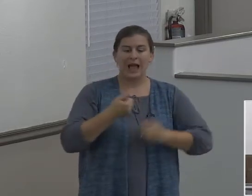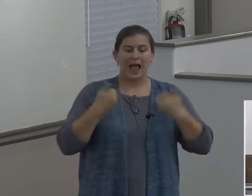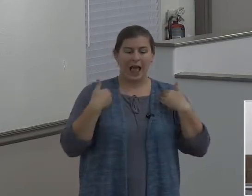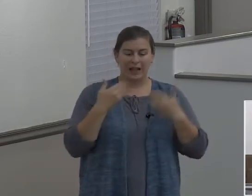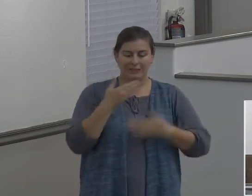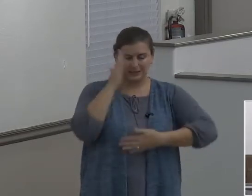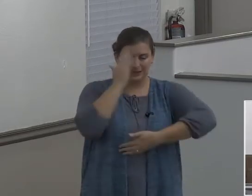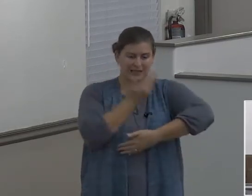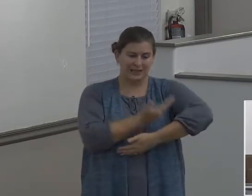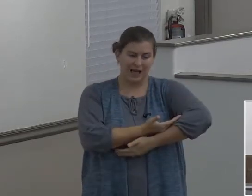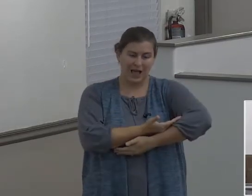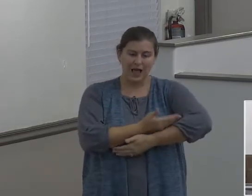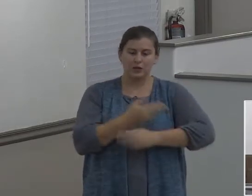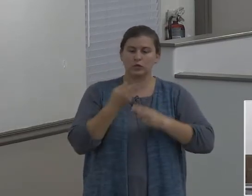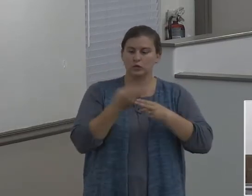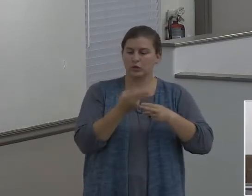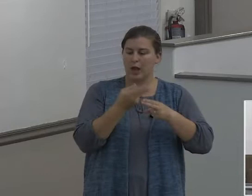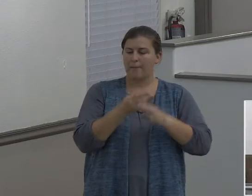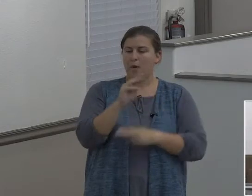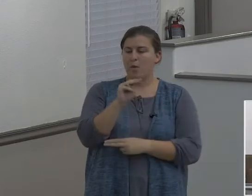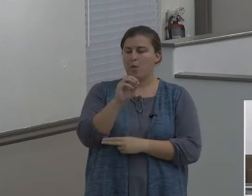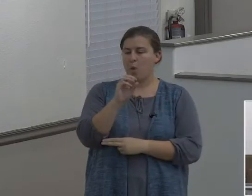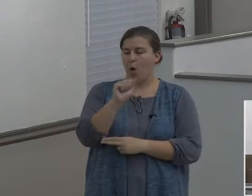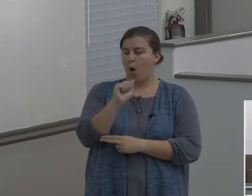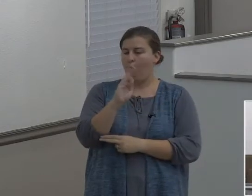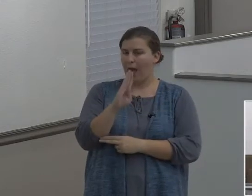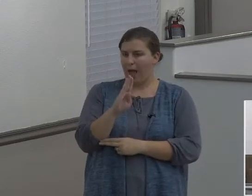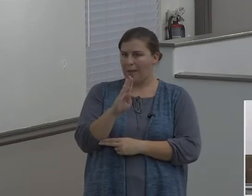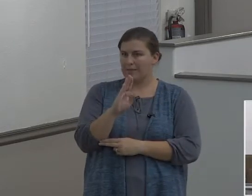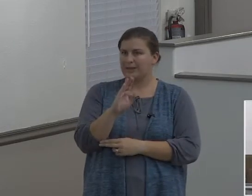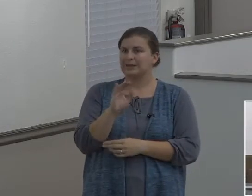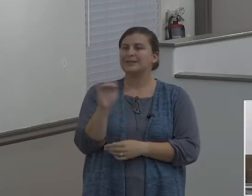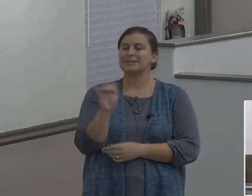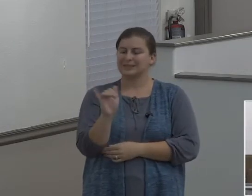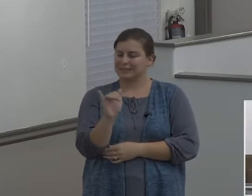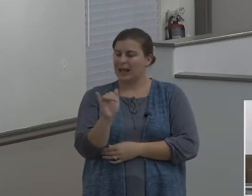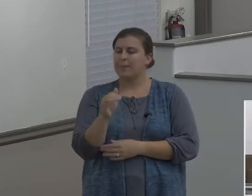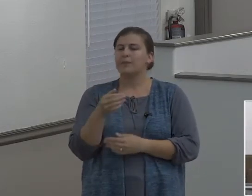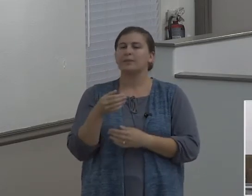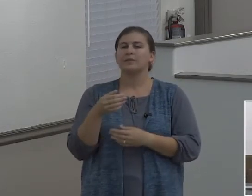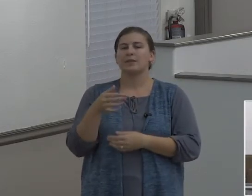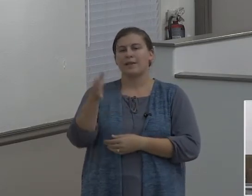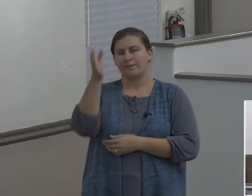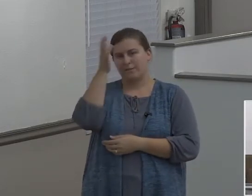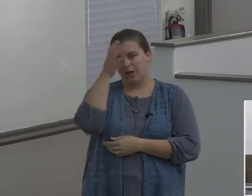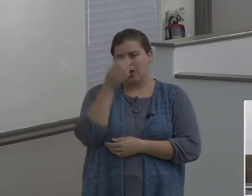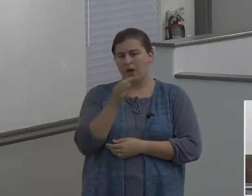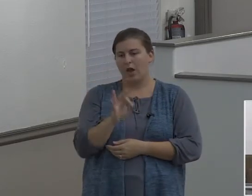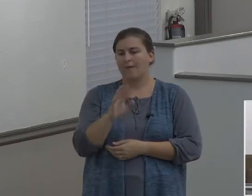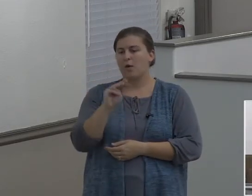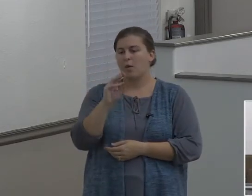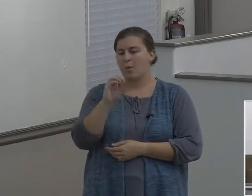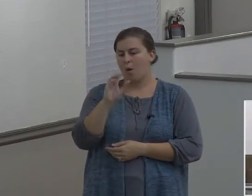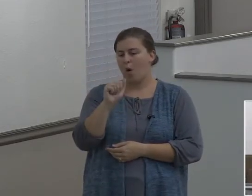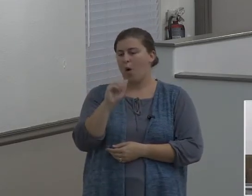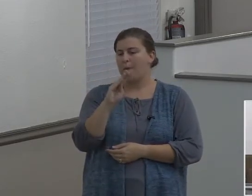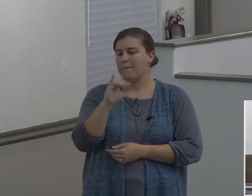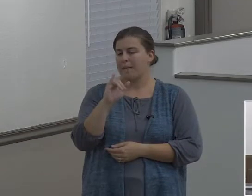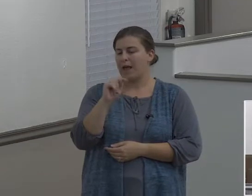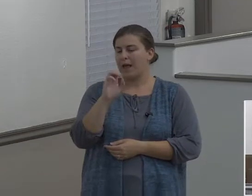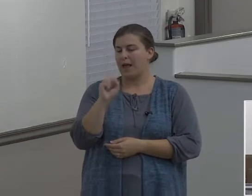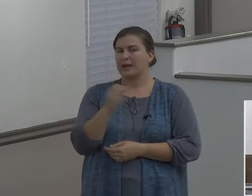The same is the father of the Moabites unto this day. And the younger, she also bear a son,